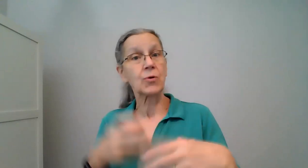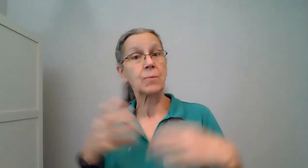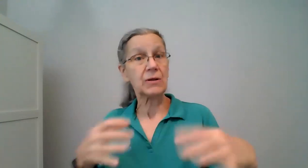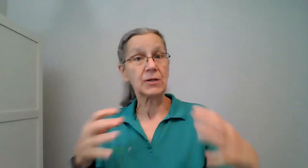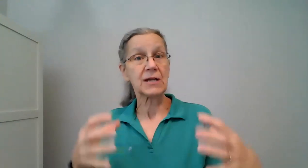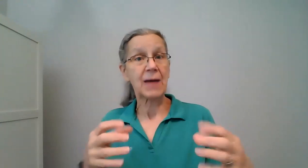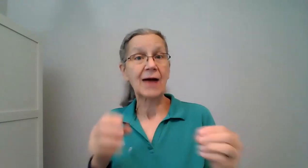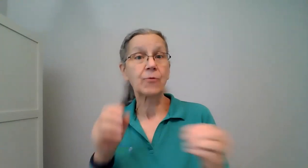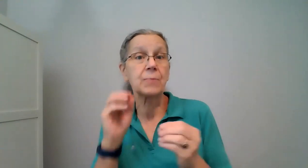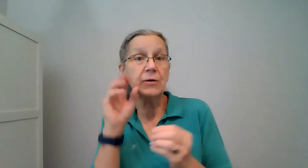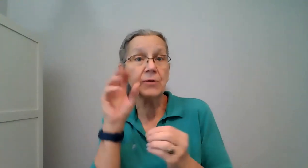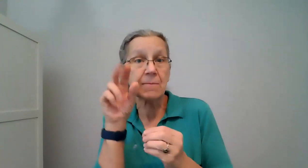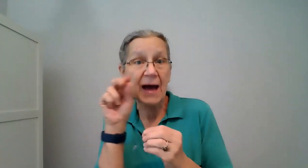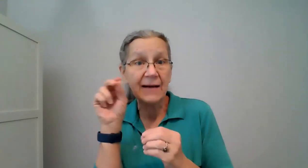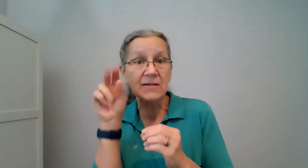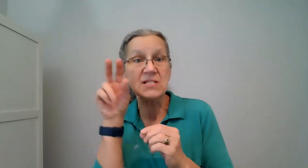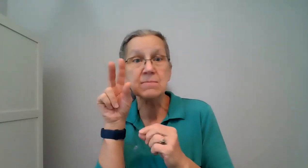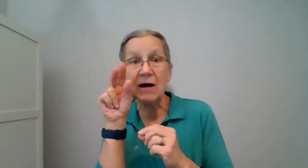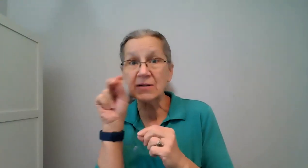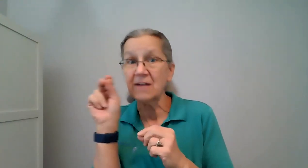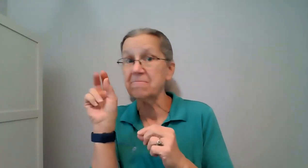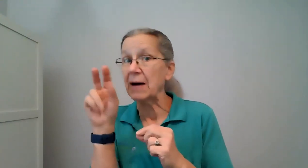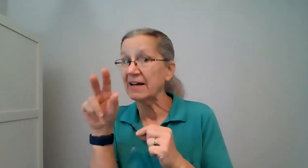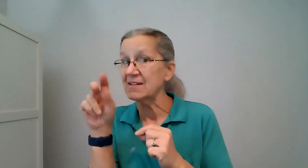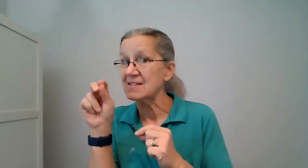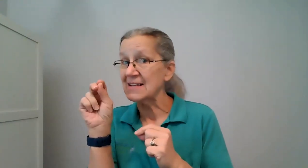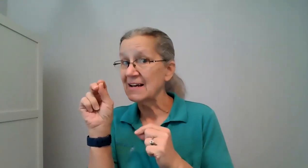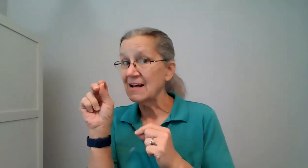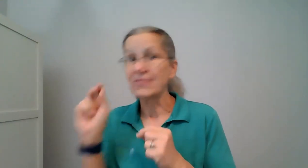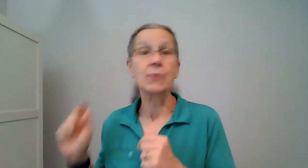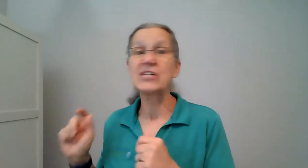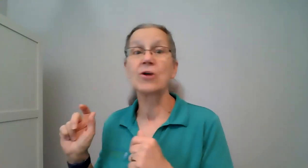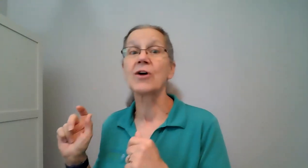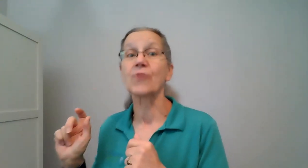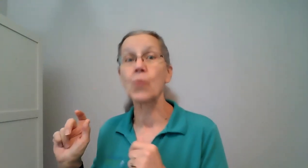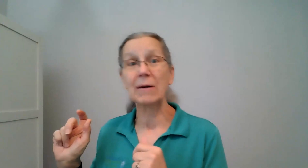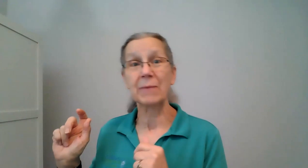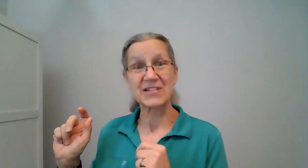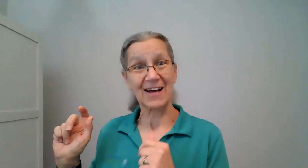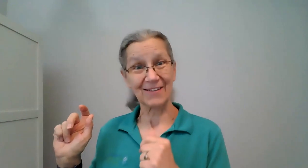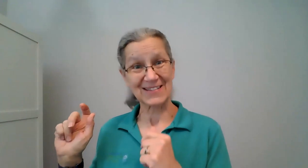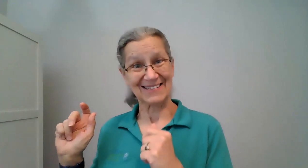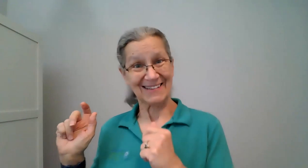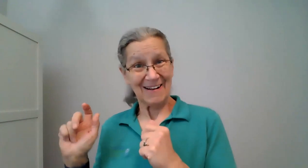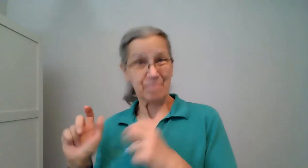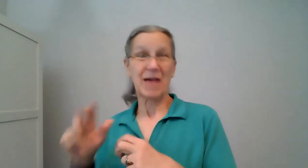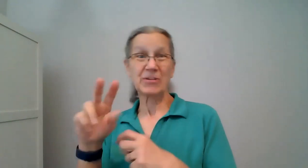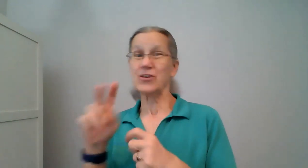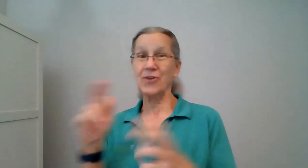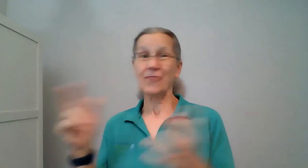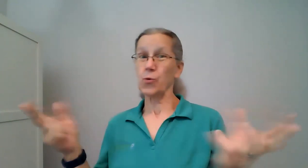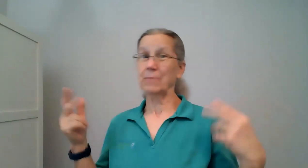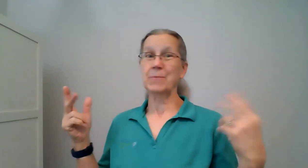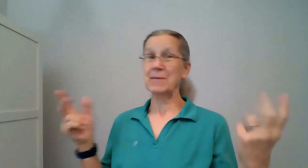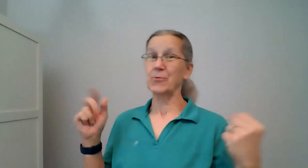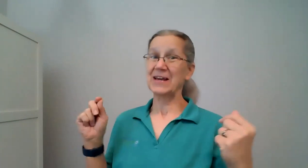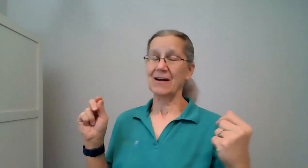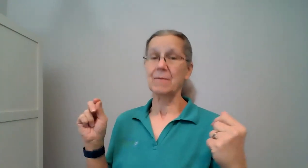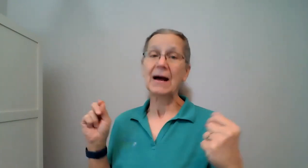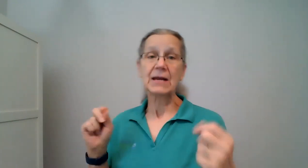we're building back we're building back in small enough bites that we don't overwhelm ourselves and we don't overwhelm the people we care about